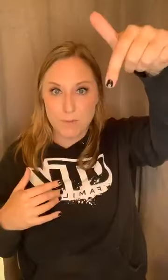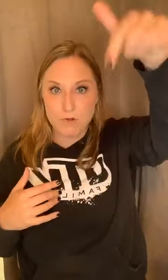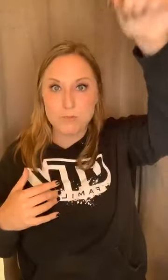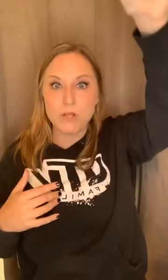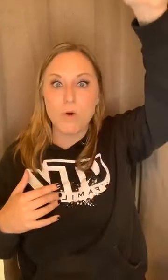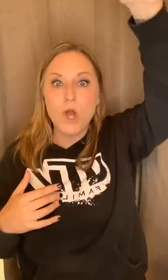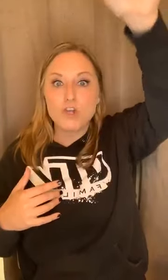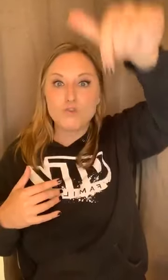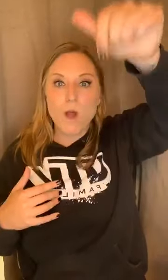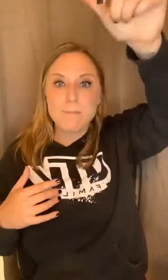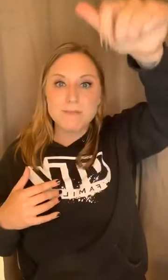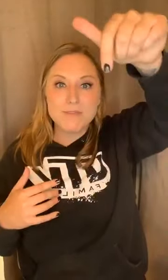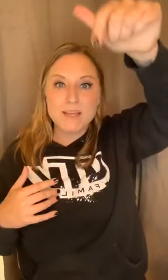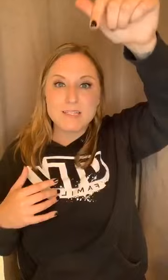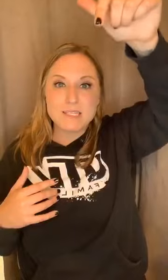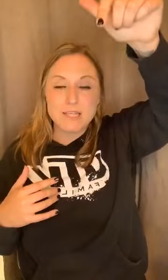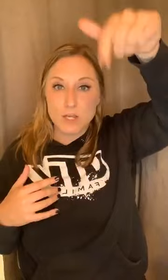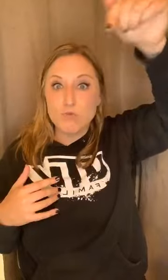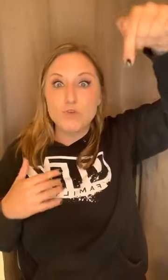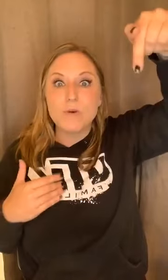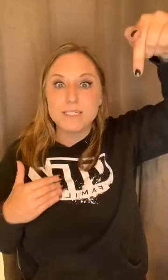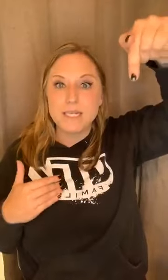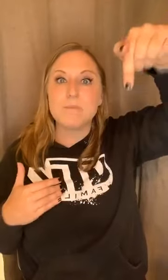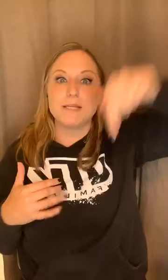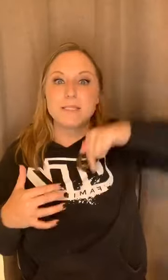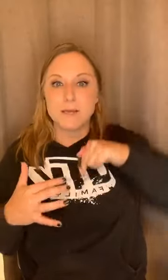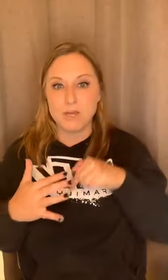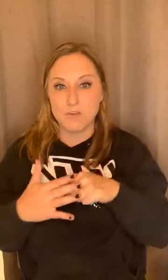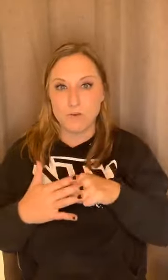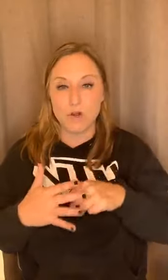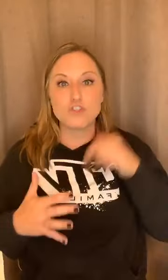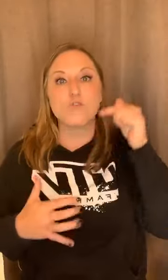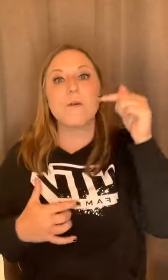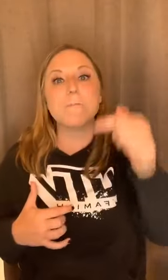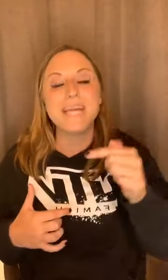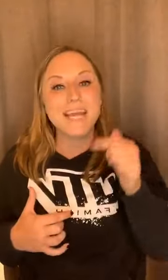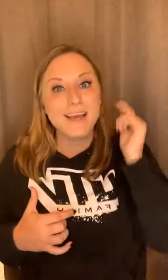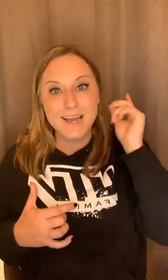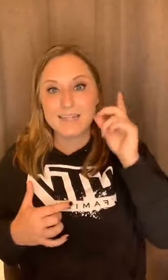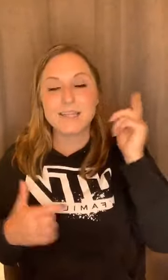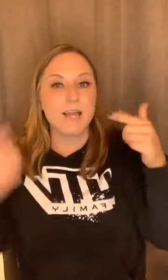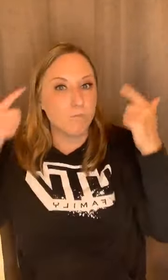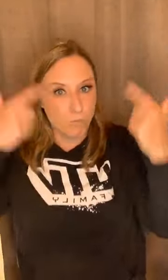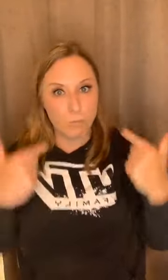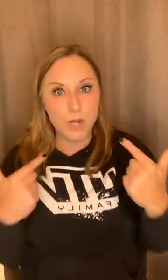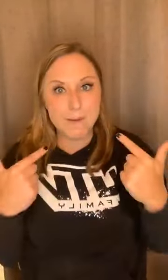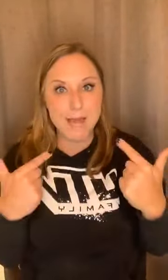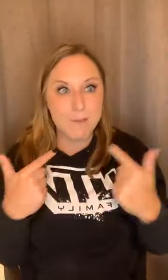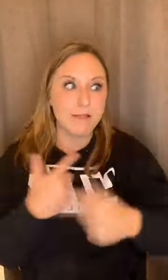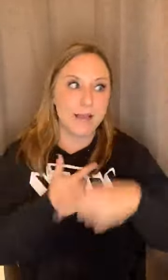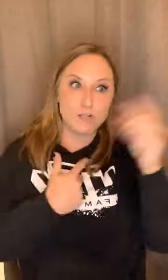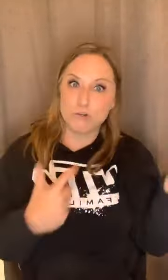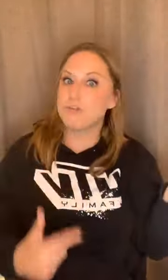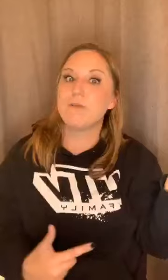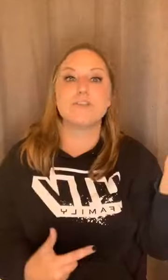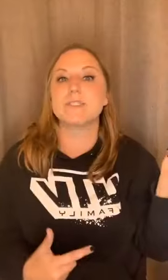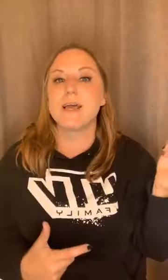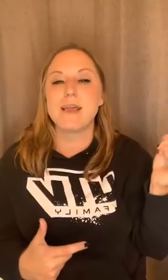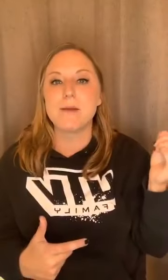post below, drop some things that you do on a daily basis that make you feel good. So for me, it's like putting my makeup on. Like I told you, I was just laying in my